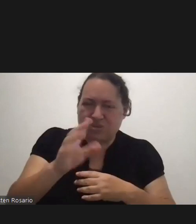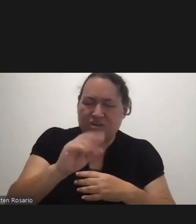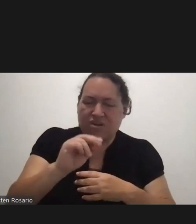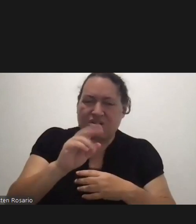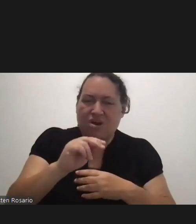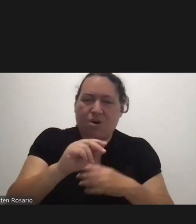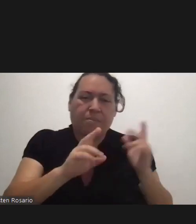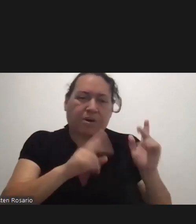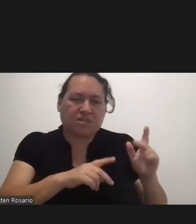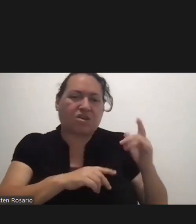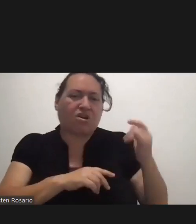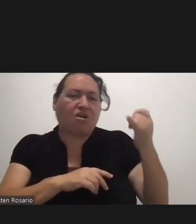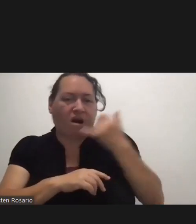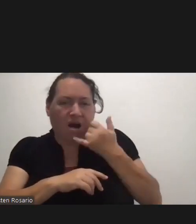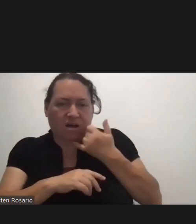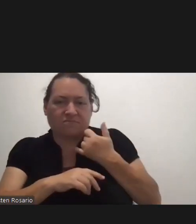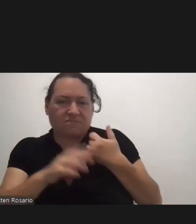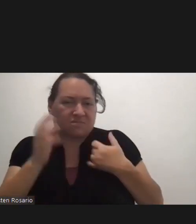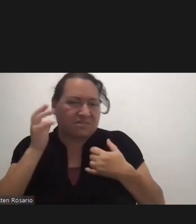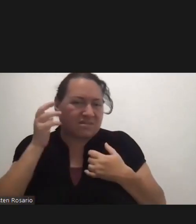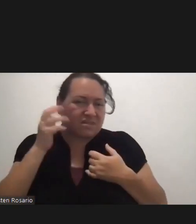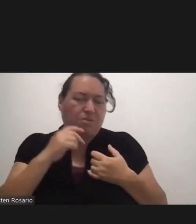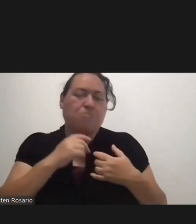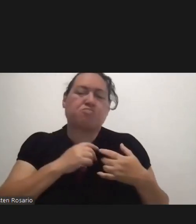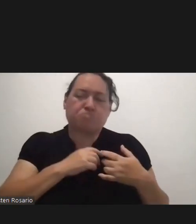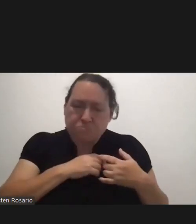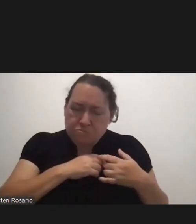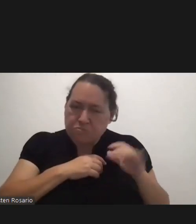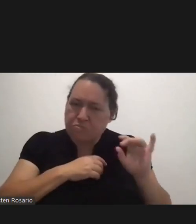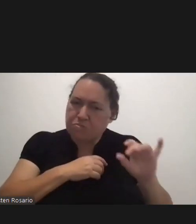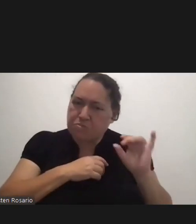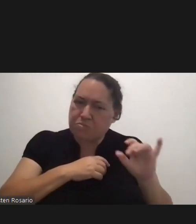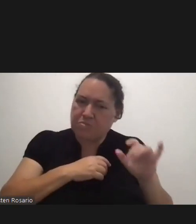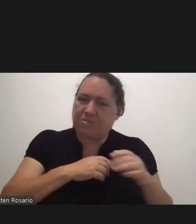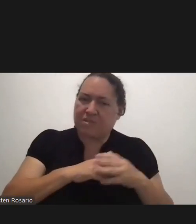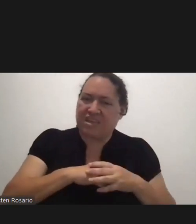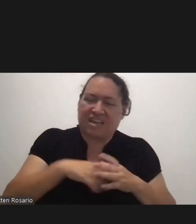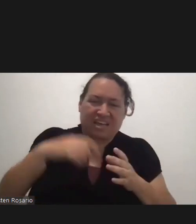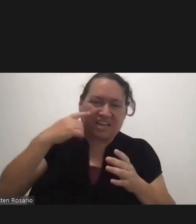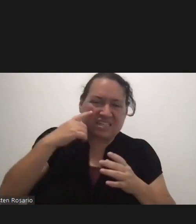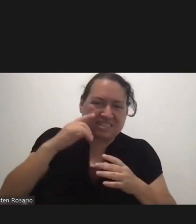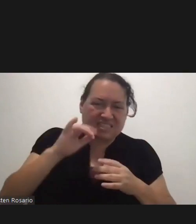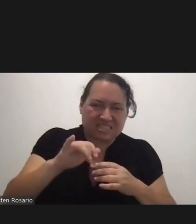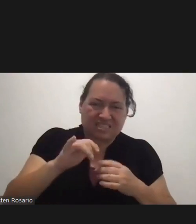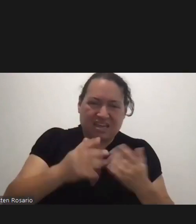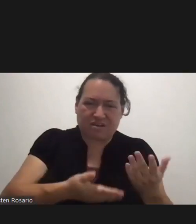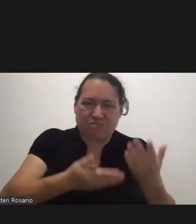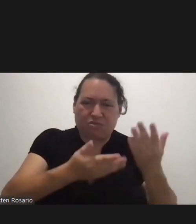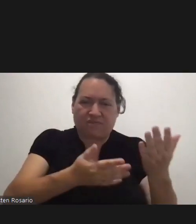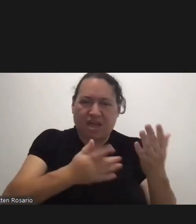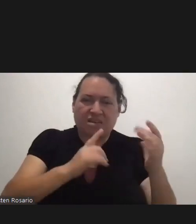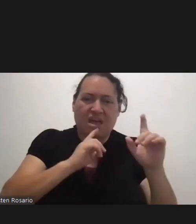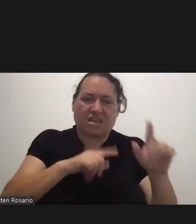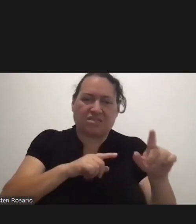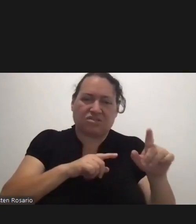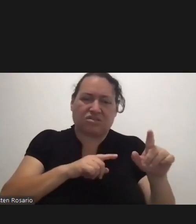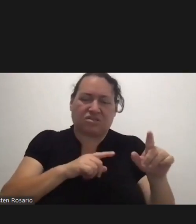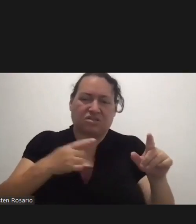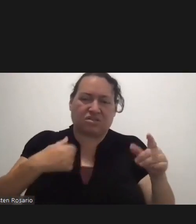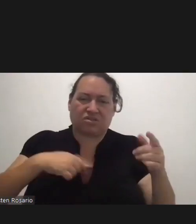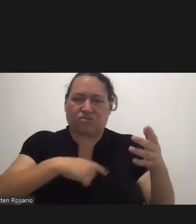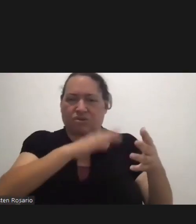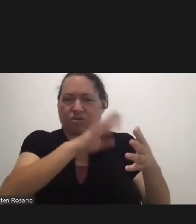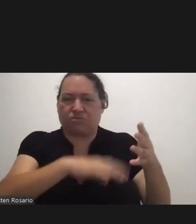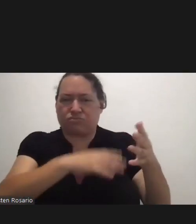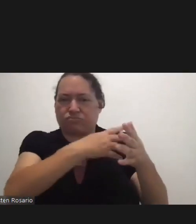Okay Well I Think That's A Fair Question And And I Believe It Was That We Have Already Provided That Answer As We Went To The Flow Chart And As